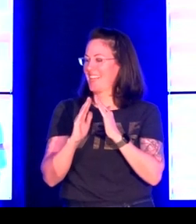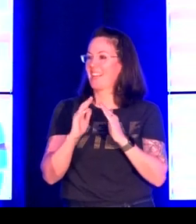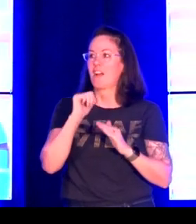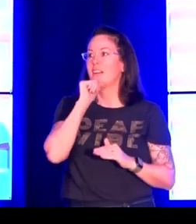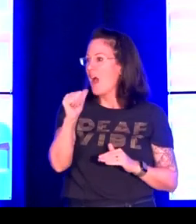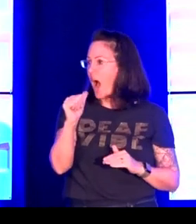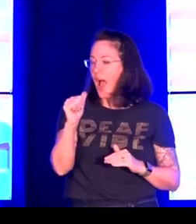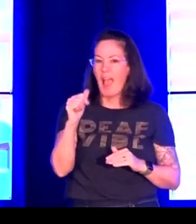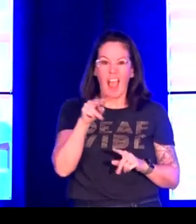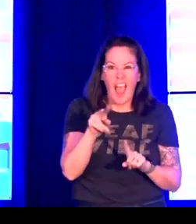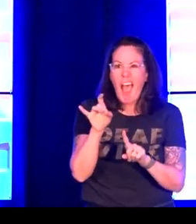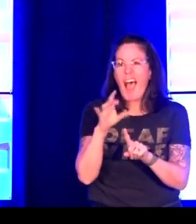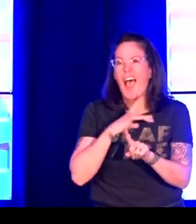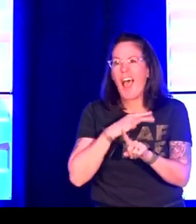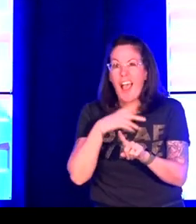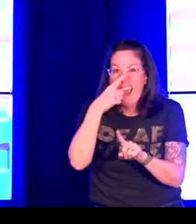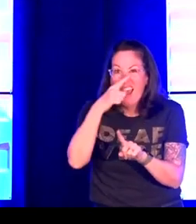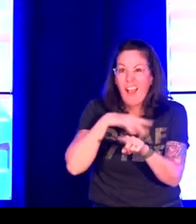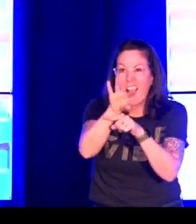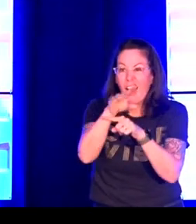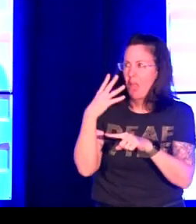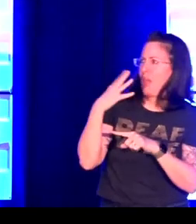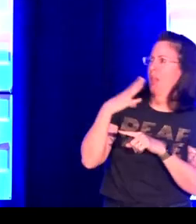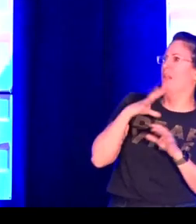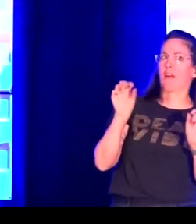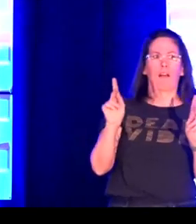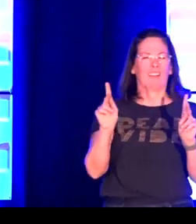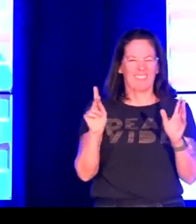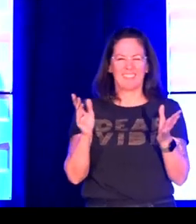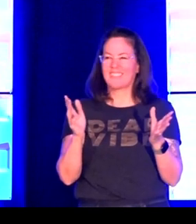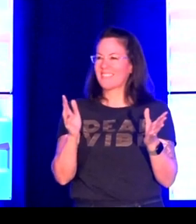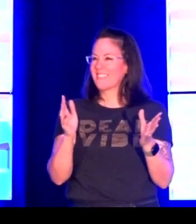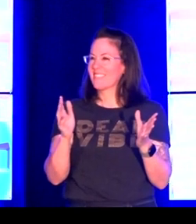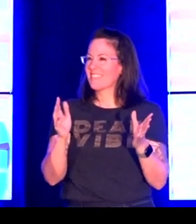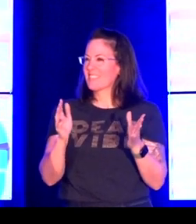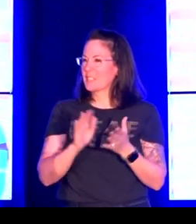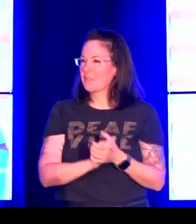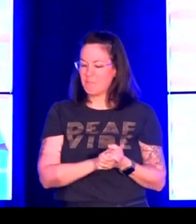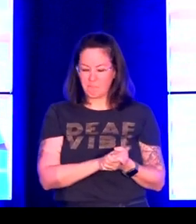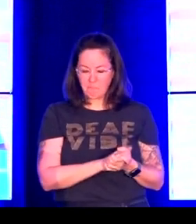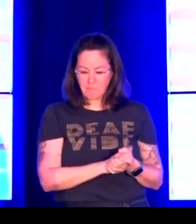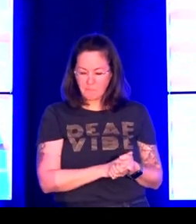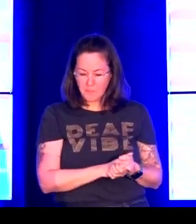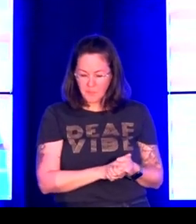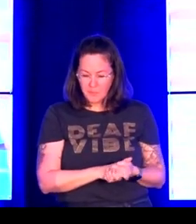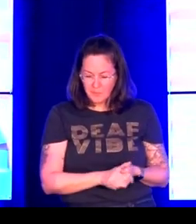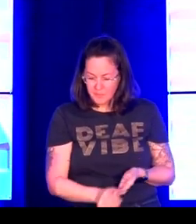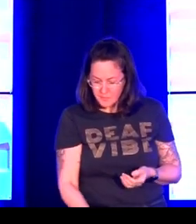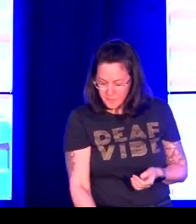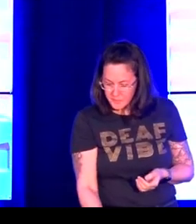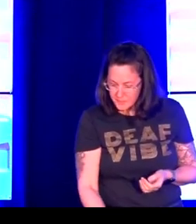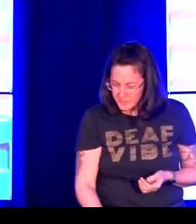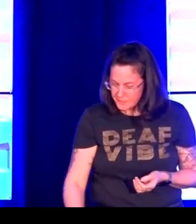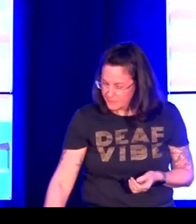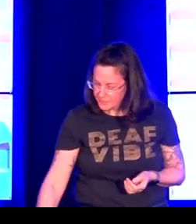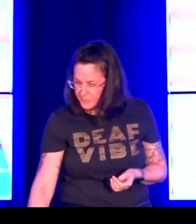invited to work with the community not the other way around they were not an object of interest for a